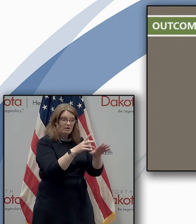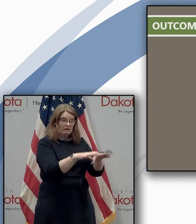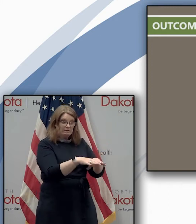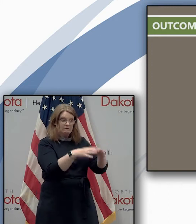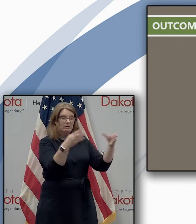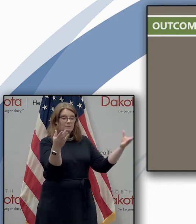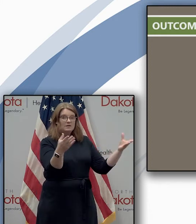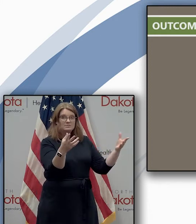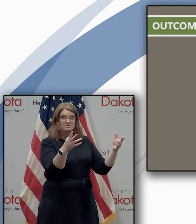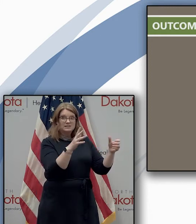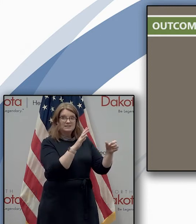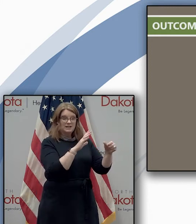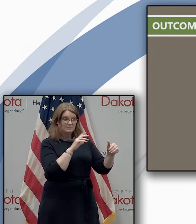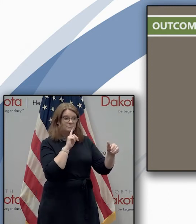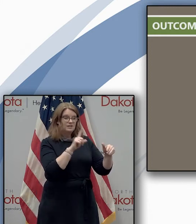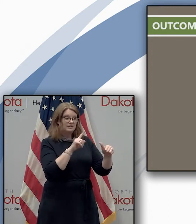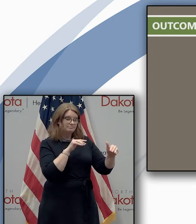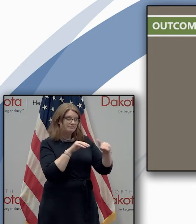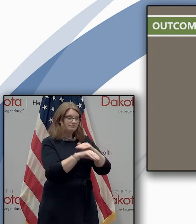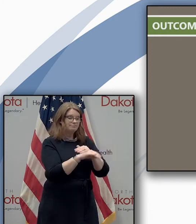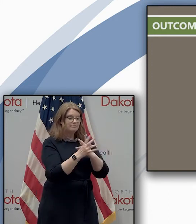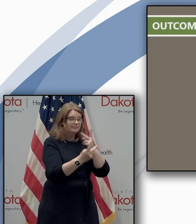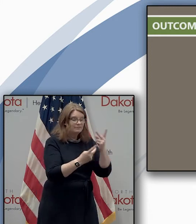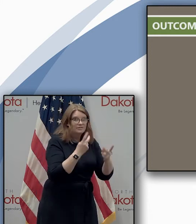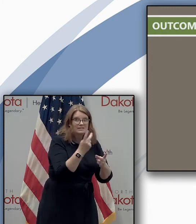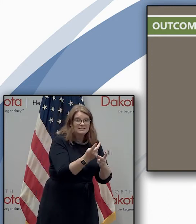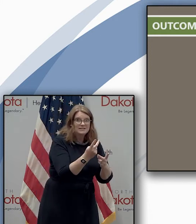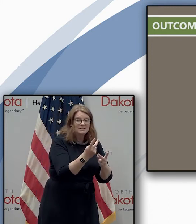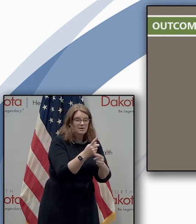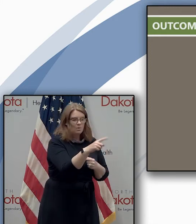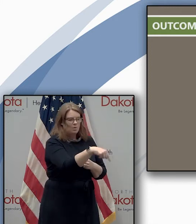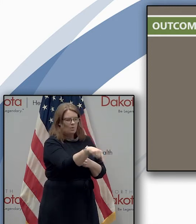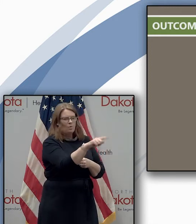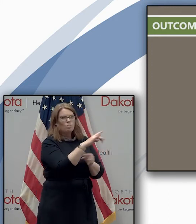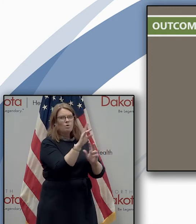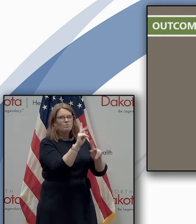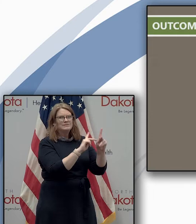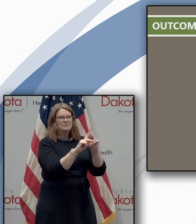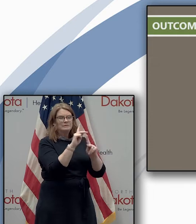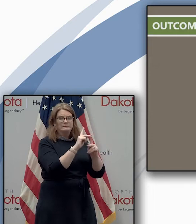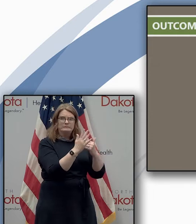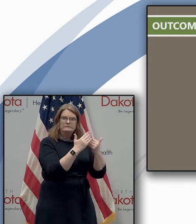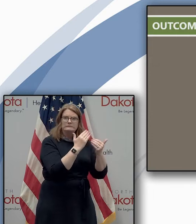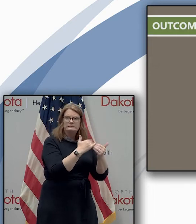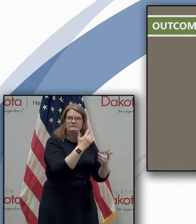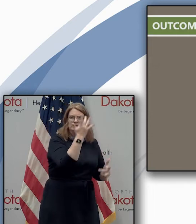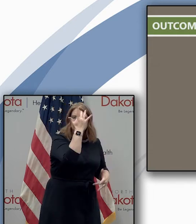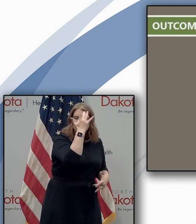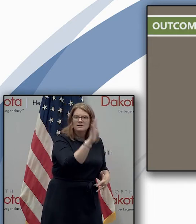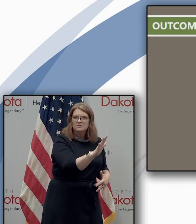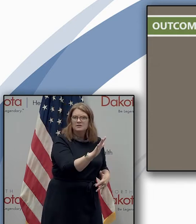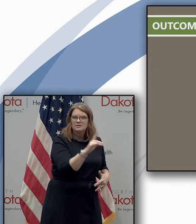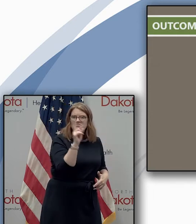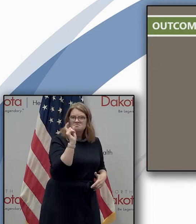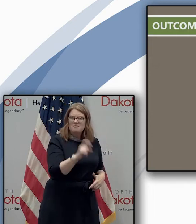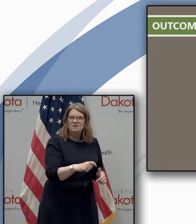many of the our most vulnerable live it's very important that we're exercising that collective responsibility